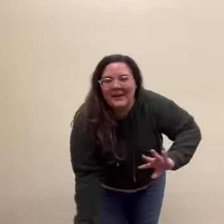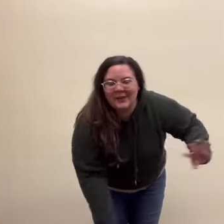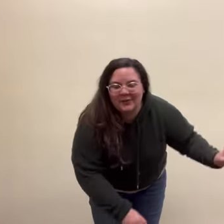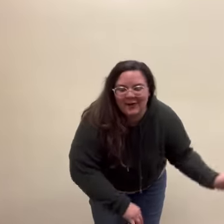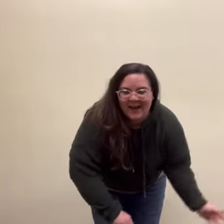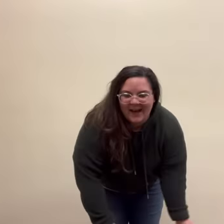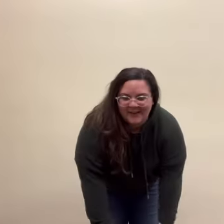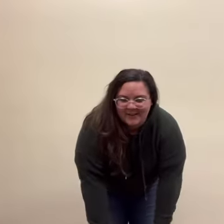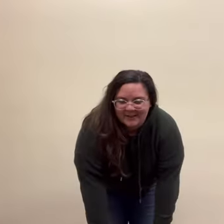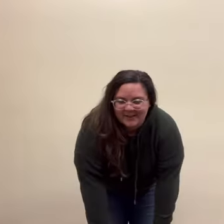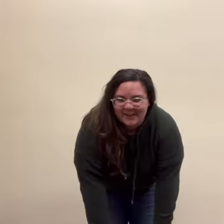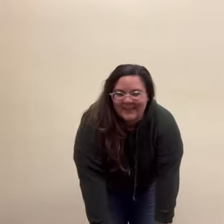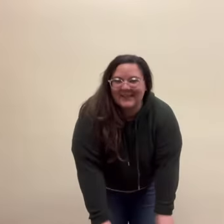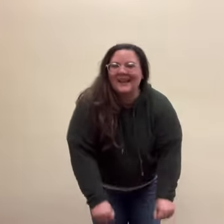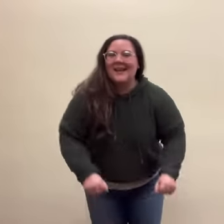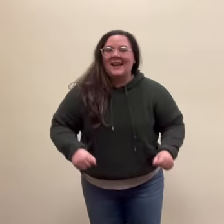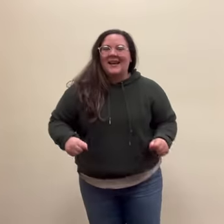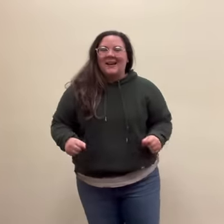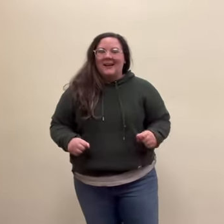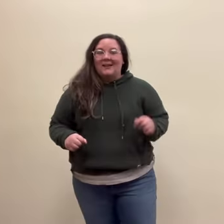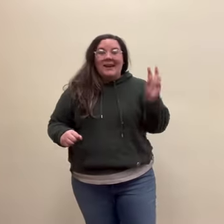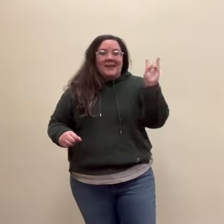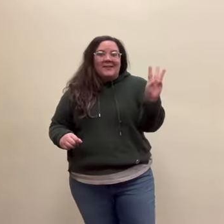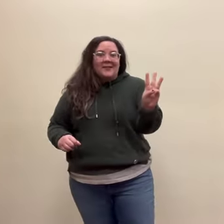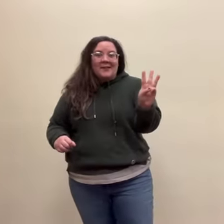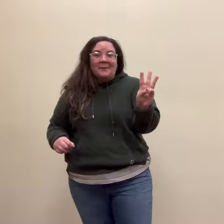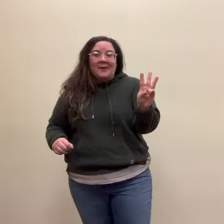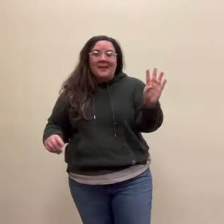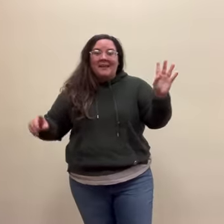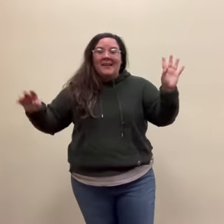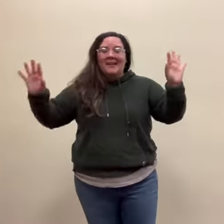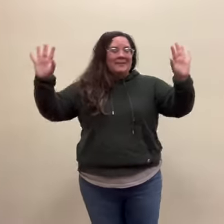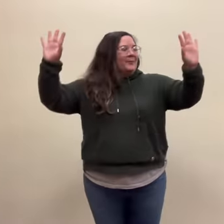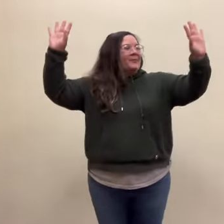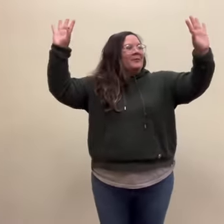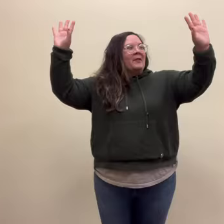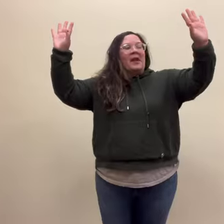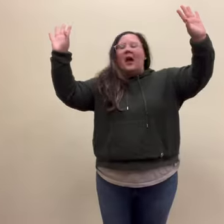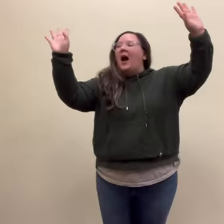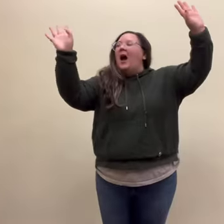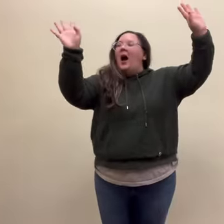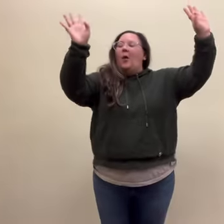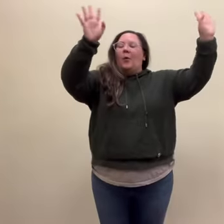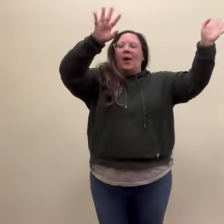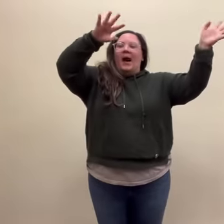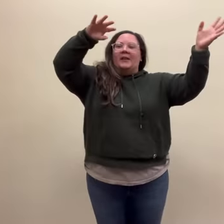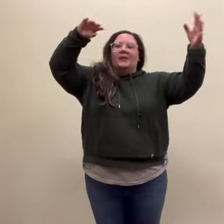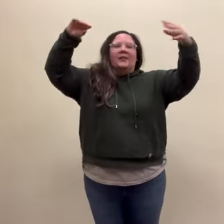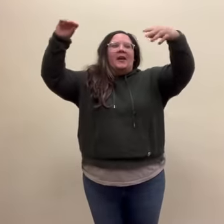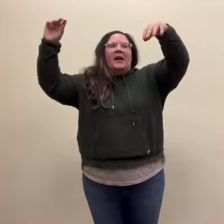ground. All right, here's verse number three. Watch the